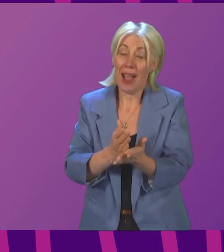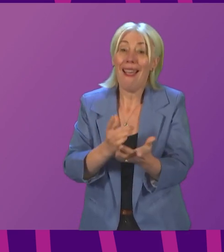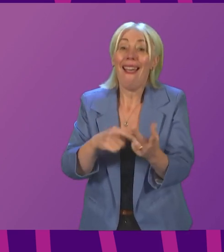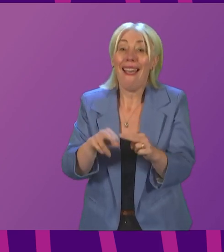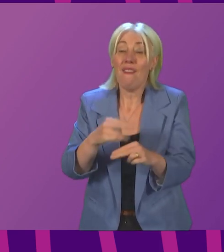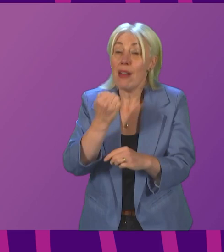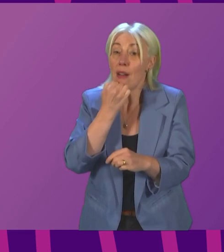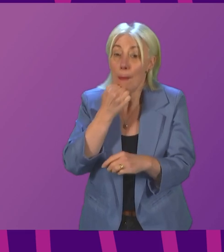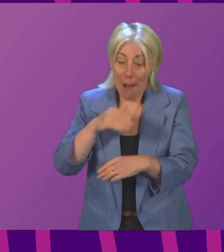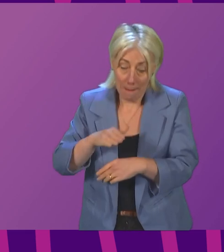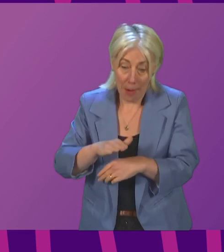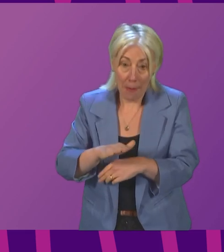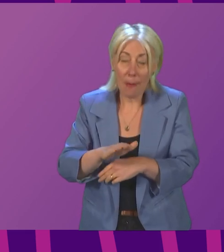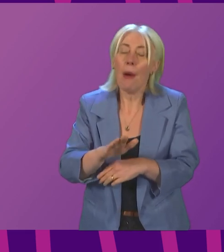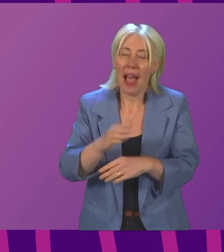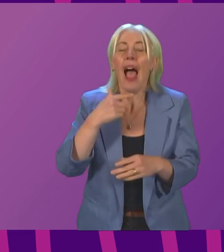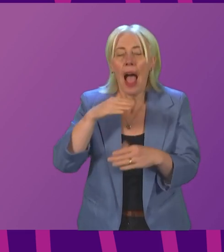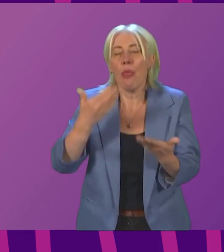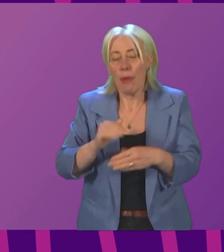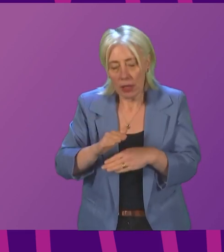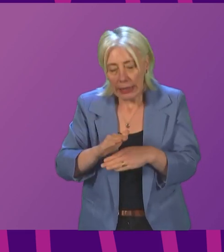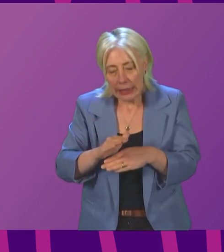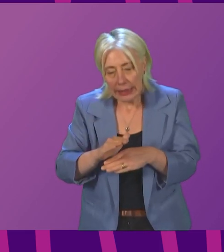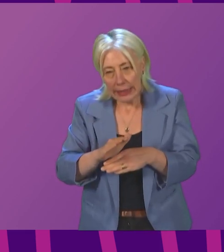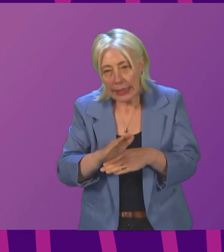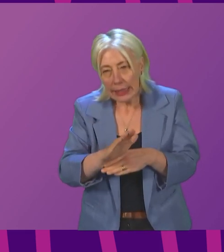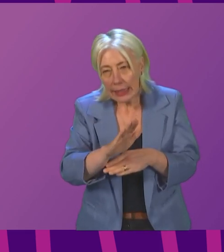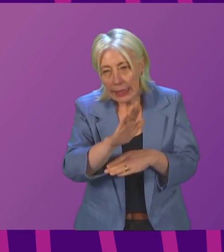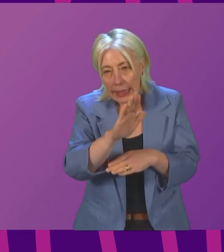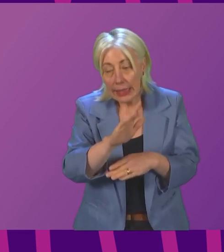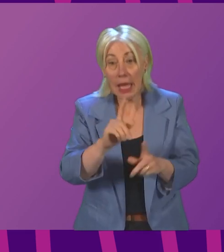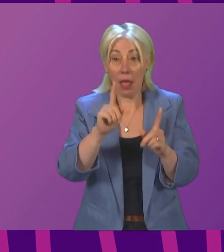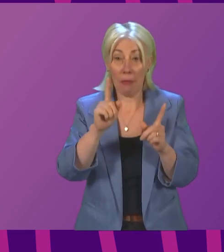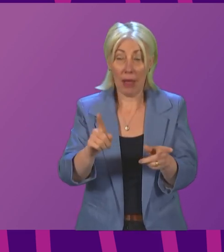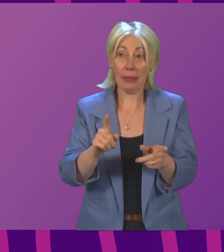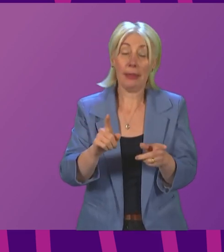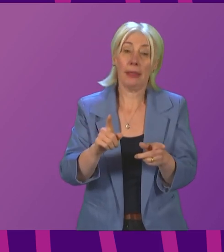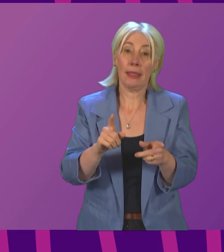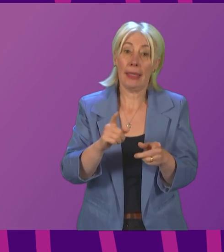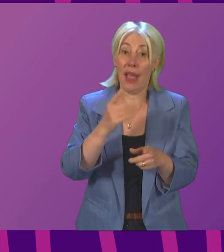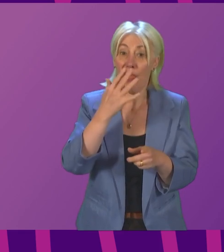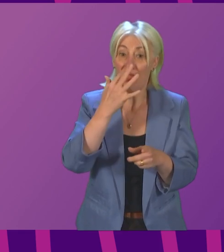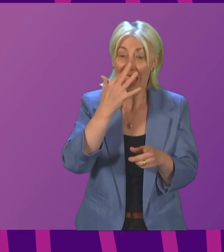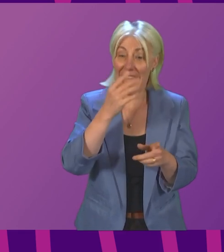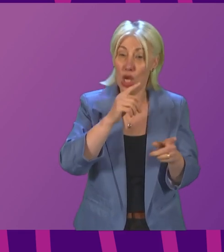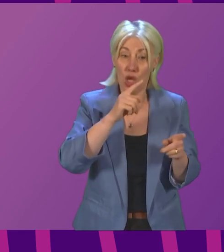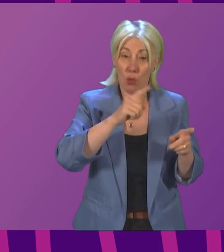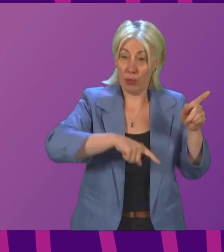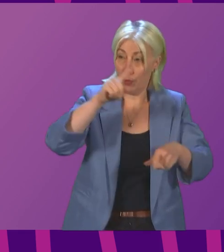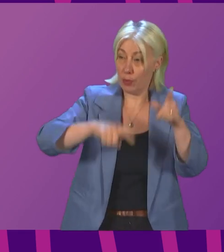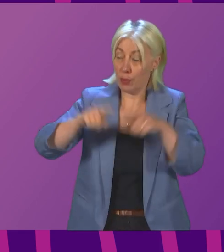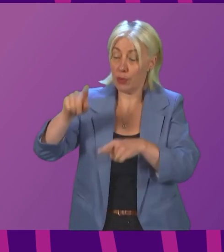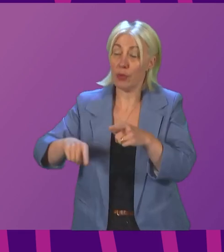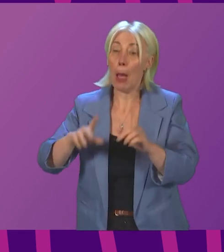rise as we are gradually at the moment, then notwithstanding the variation in the age profile there, we are going to see